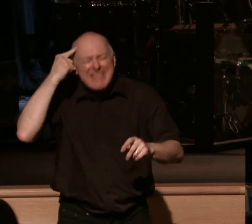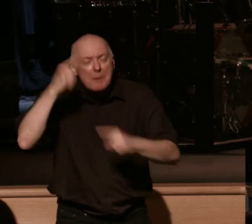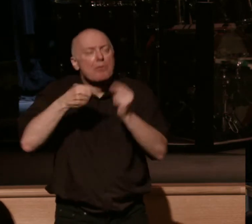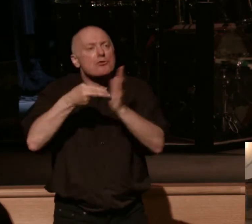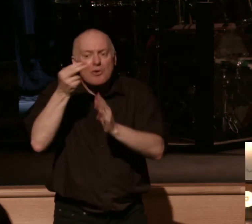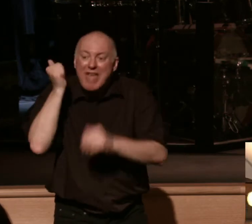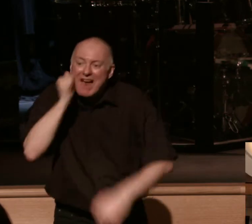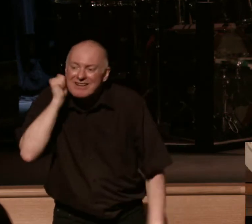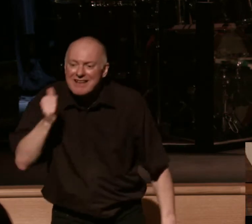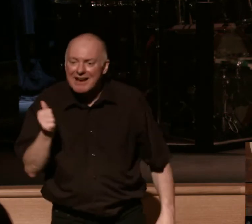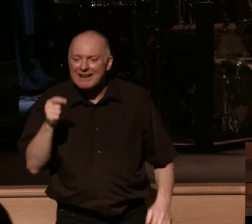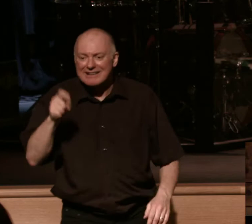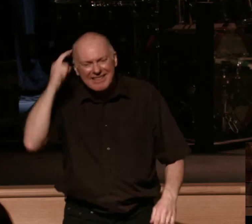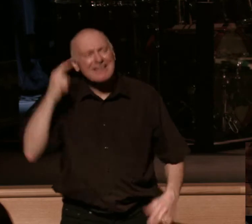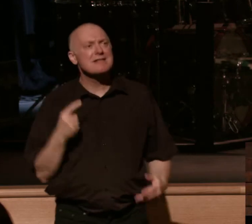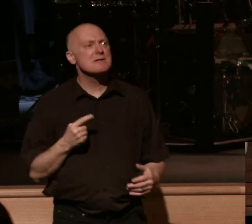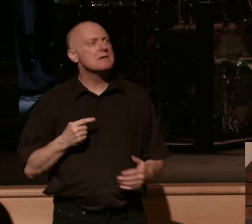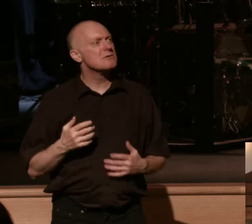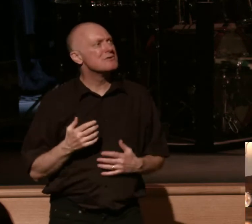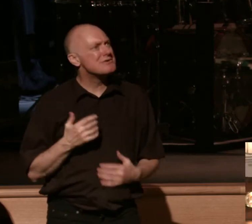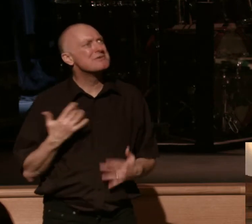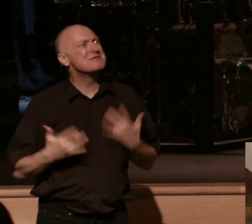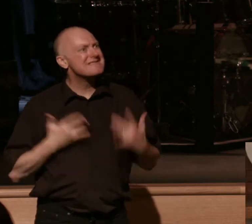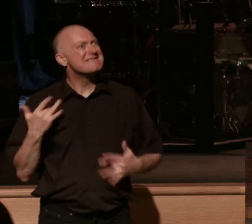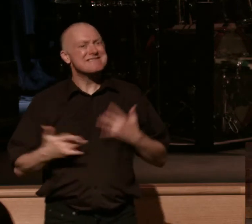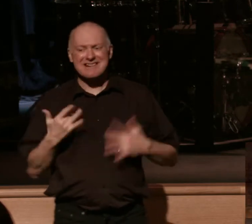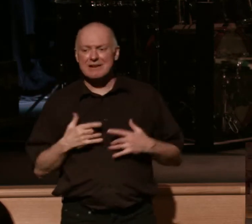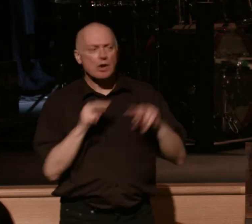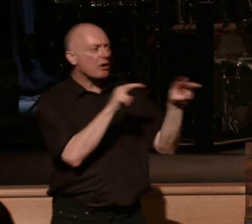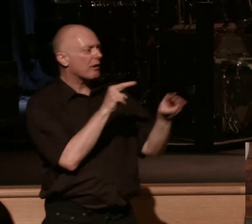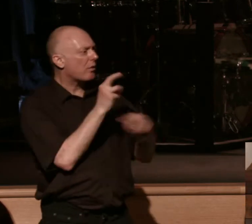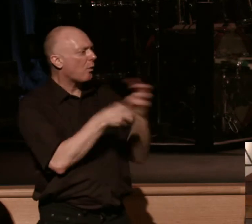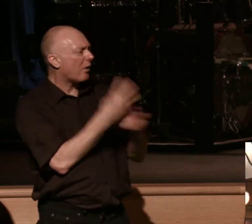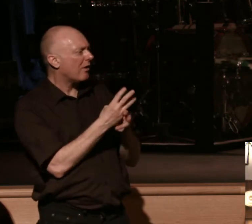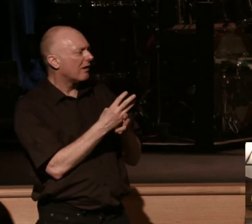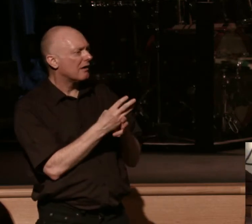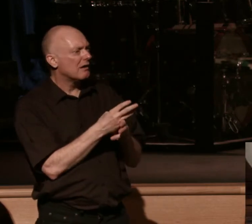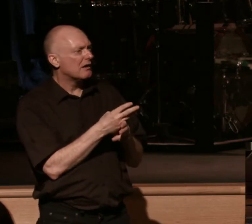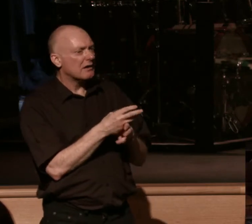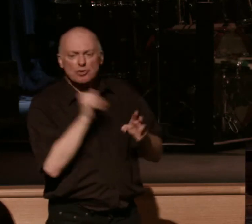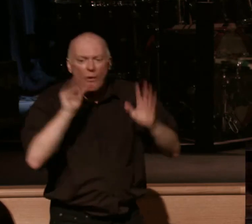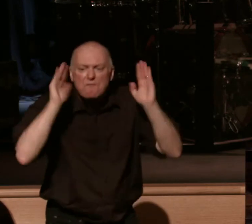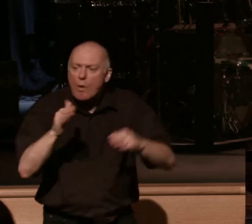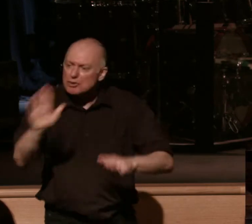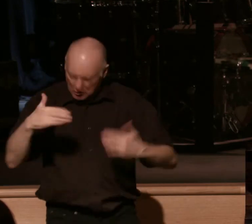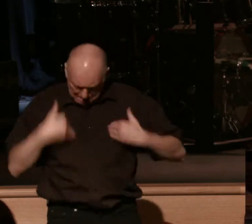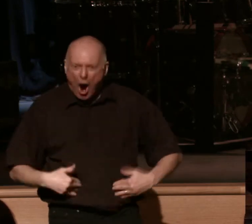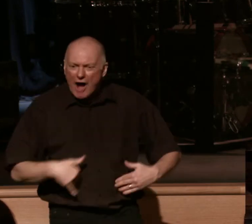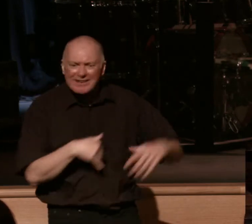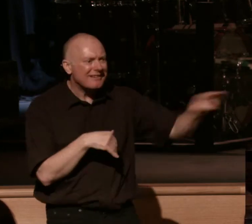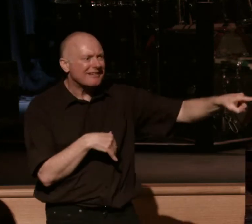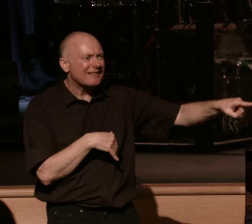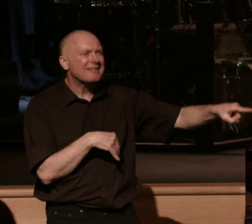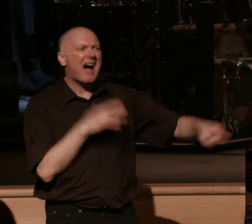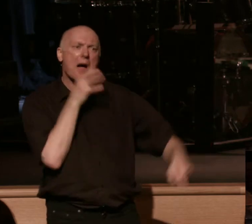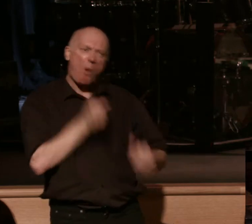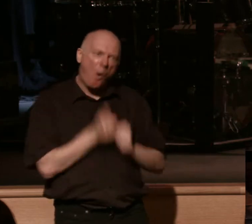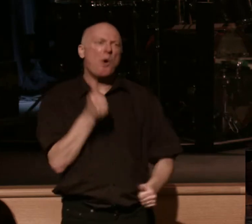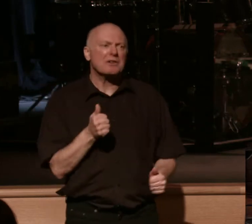You gotta be thinking about this stuff, man. You can't, if you look at the world and you're focused on the tent, you're done. But if you understand, yeah, I'm getting older, but inside,